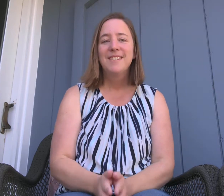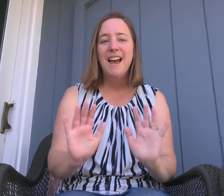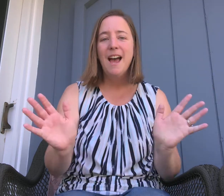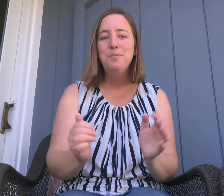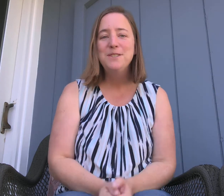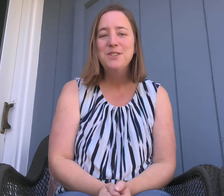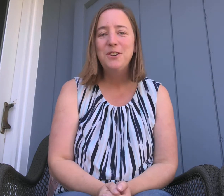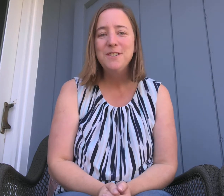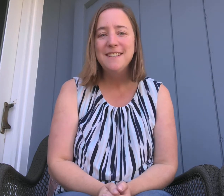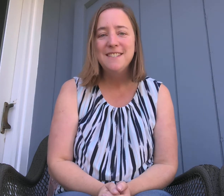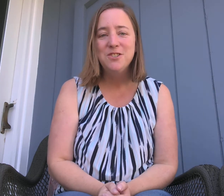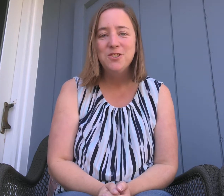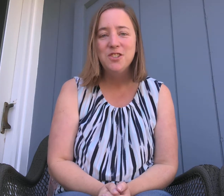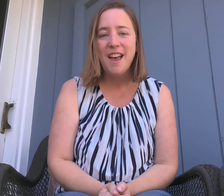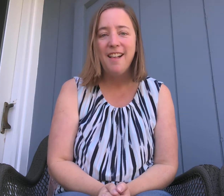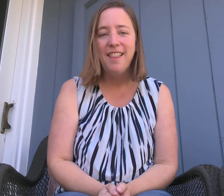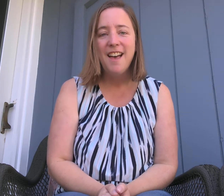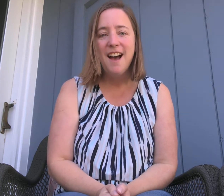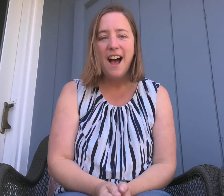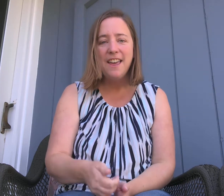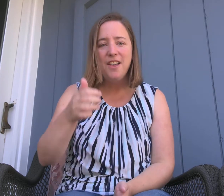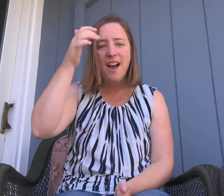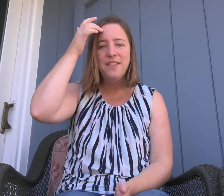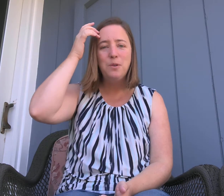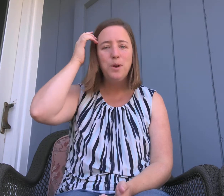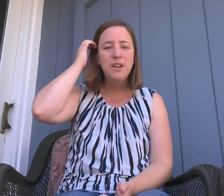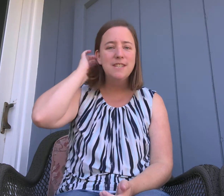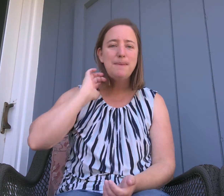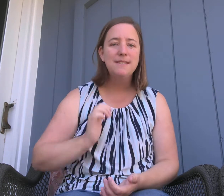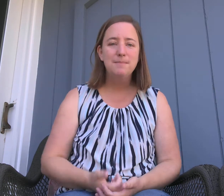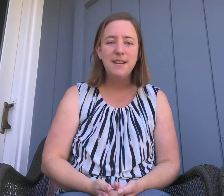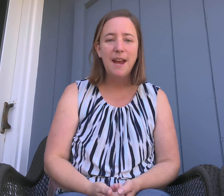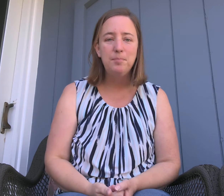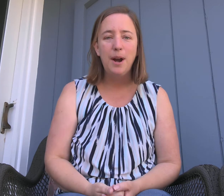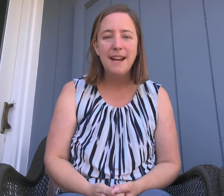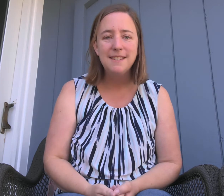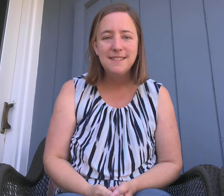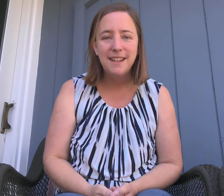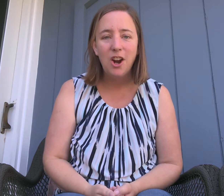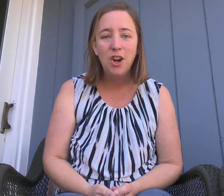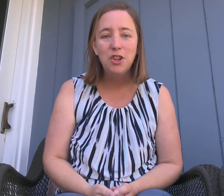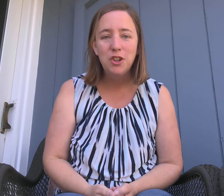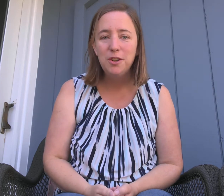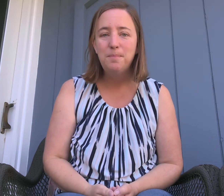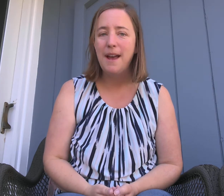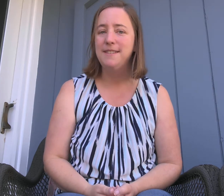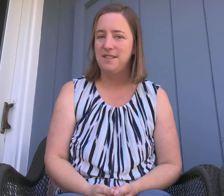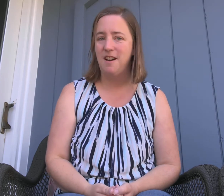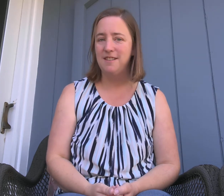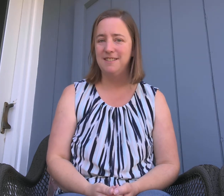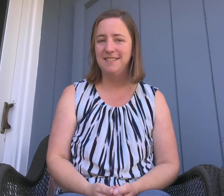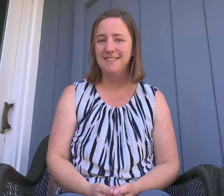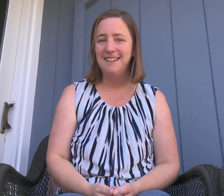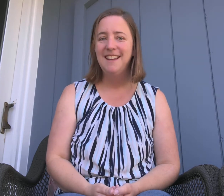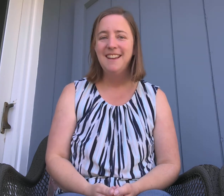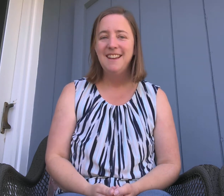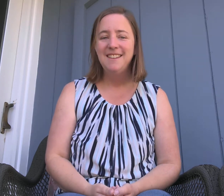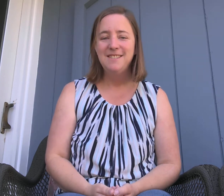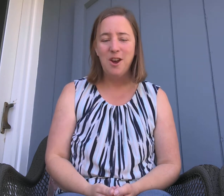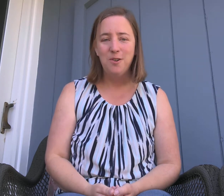Hi boys and girls, it's teacher Janelle. I thought that we could spend some time practicing our goodbye song. So